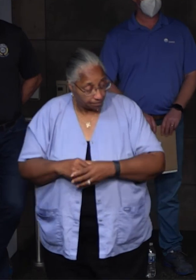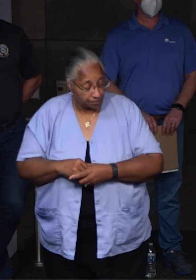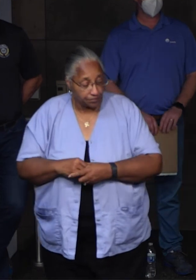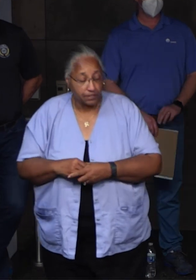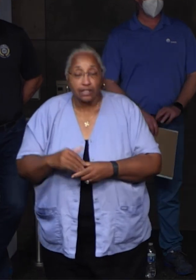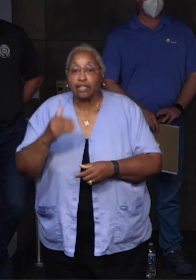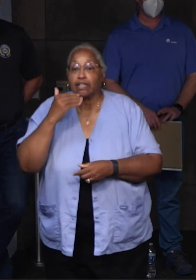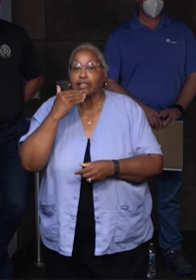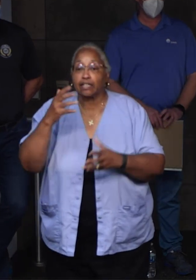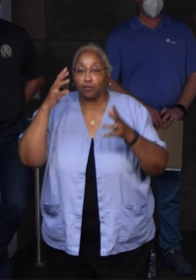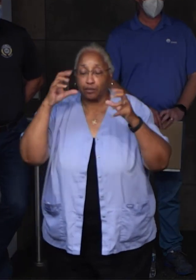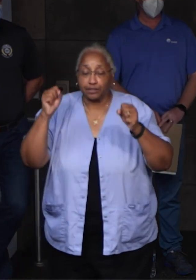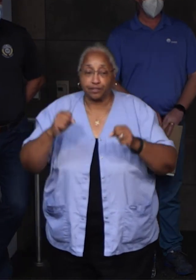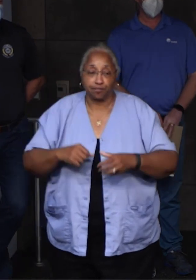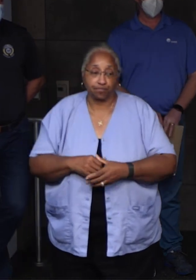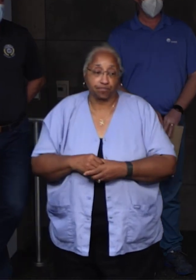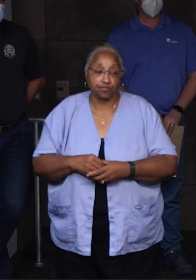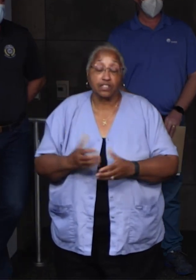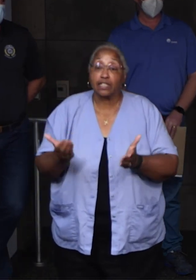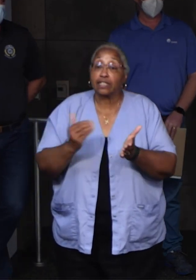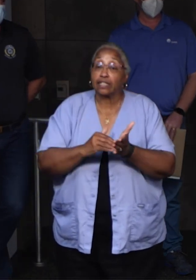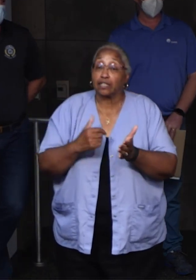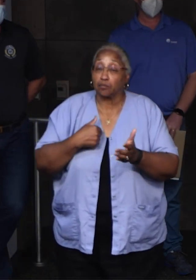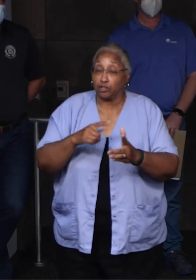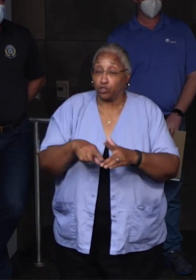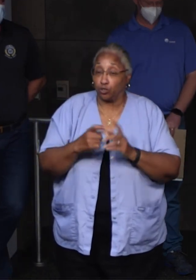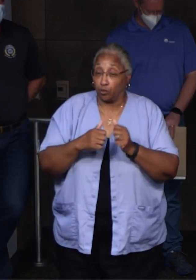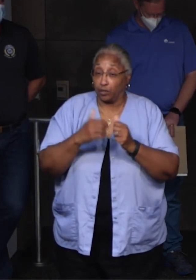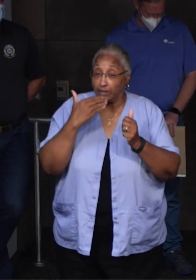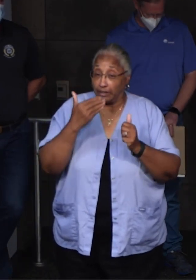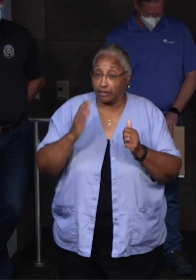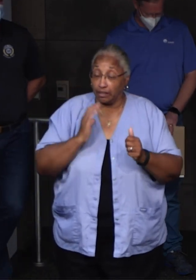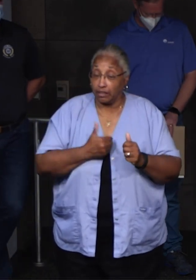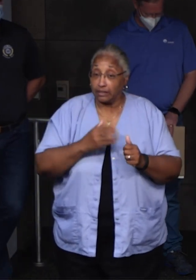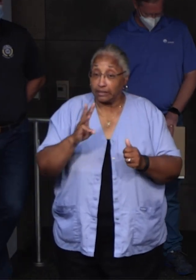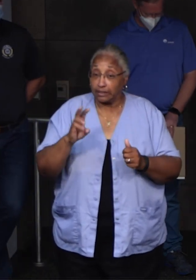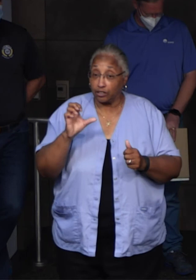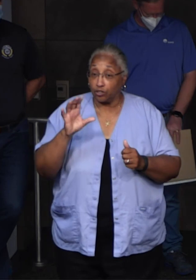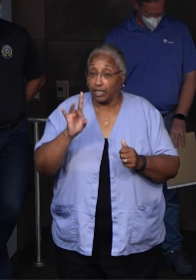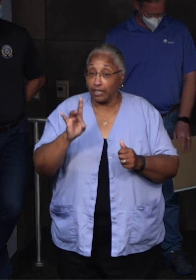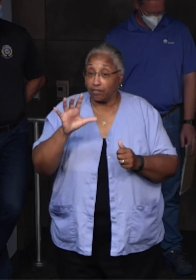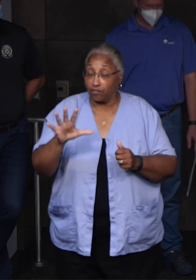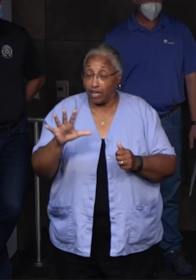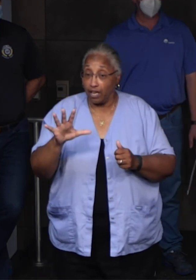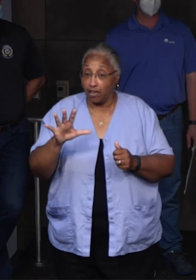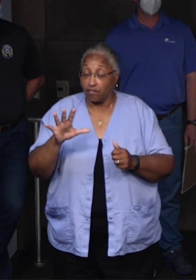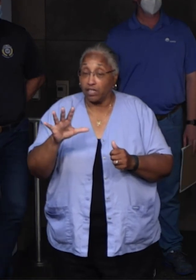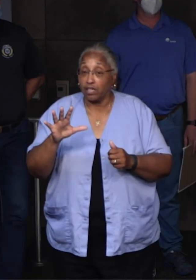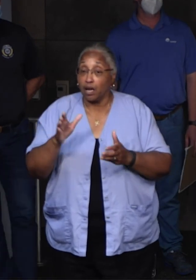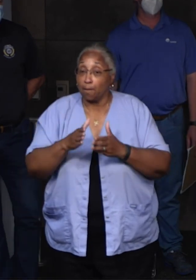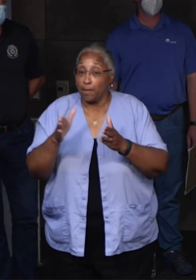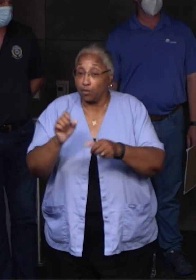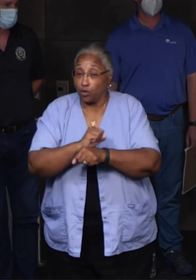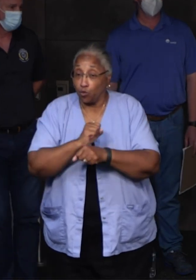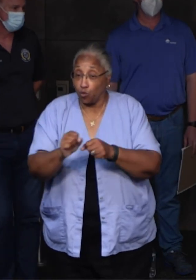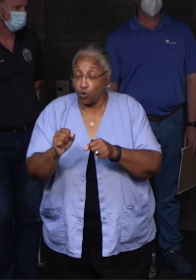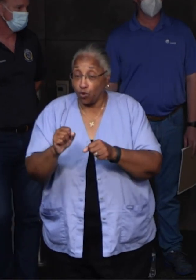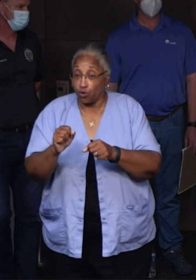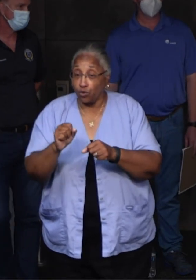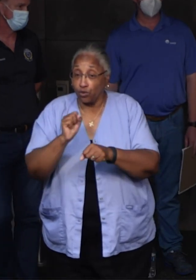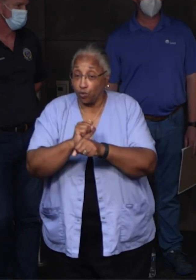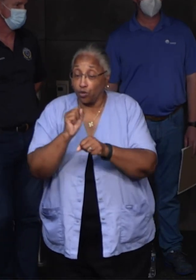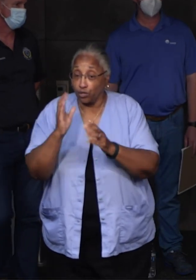Thank you, Madam President. Again, I'm just going to start with thanking our 685 plus public works employees who worked another